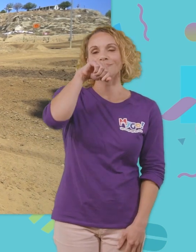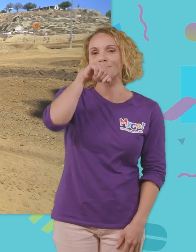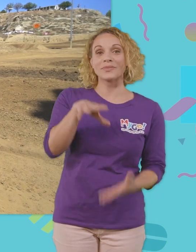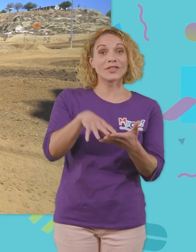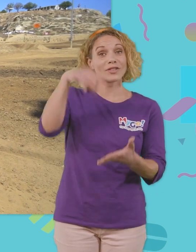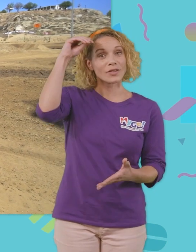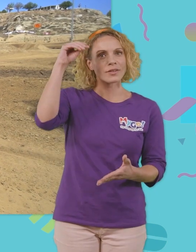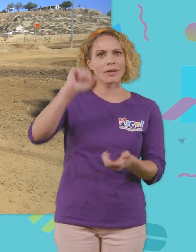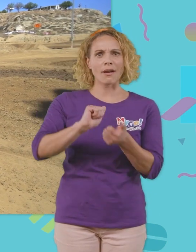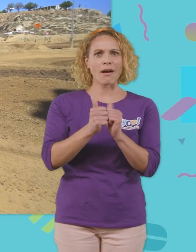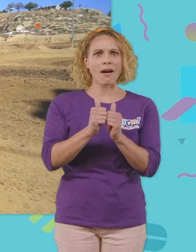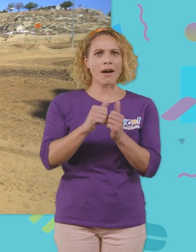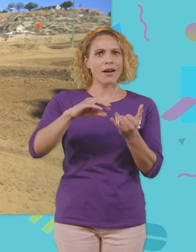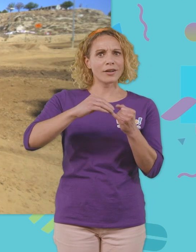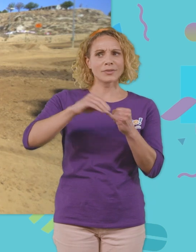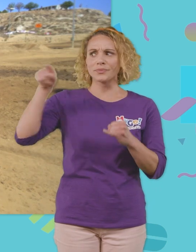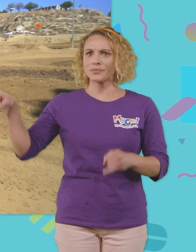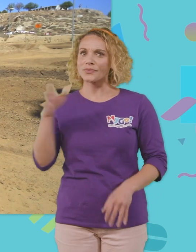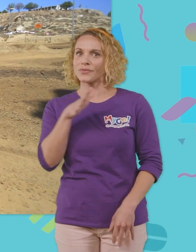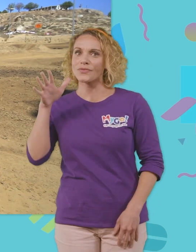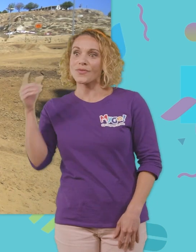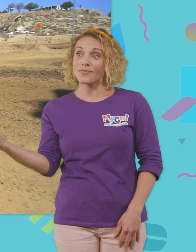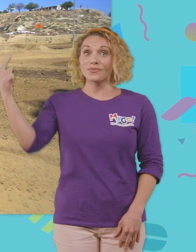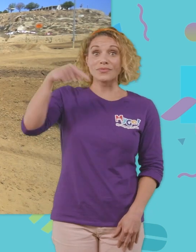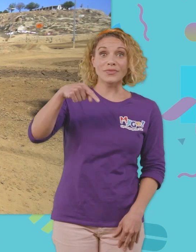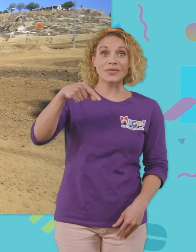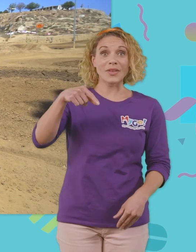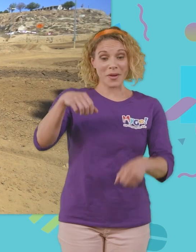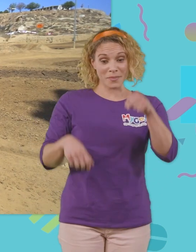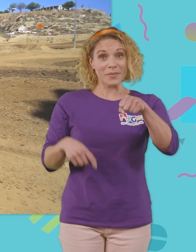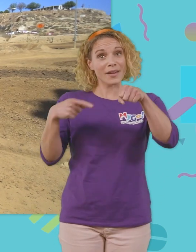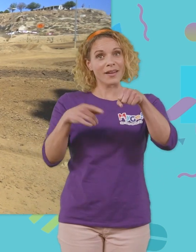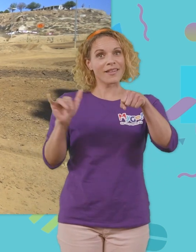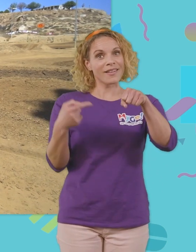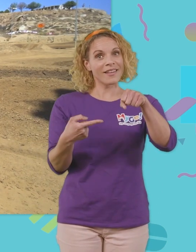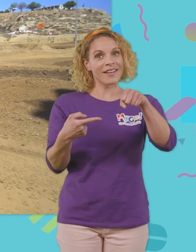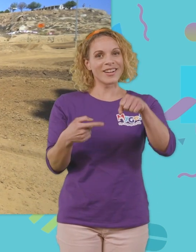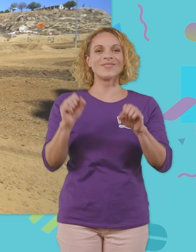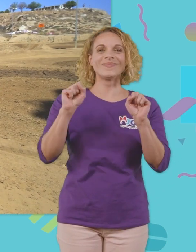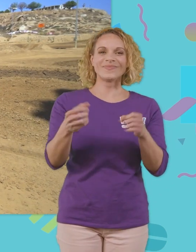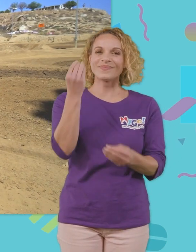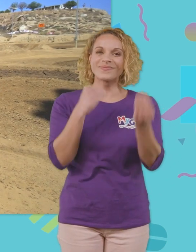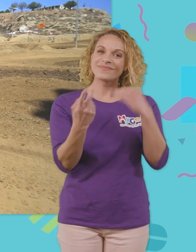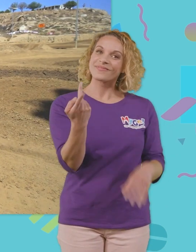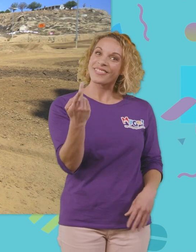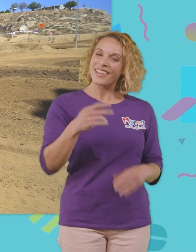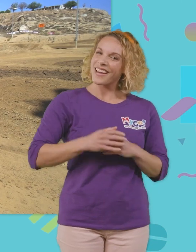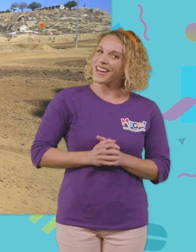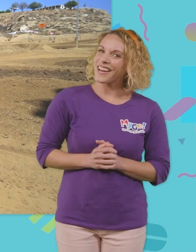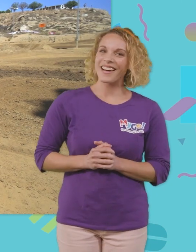about how cherries go from the farm to a package like this so that you and i can eat well this is